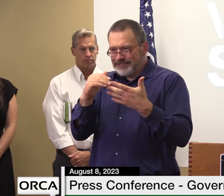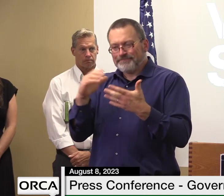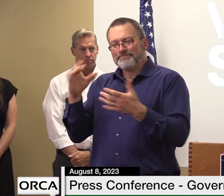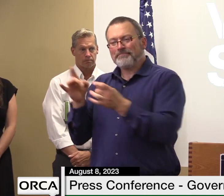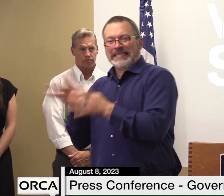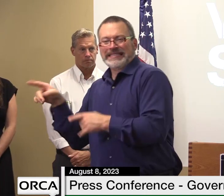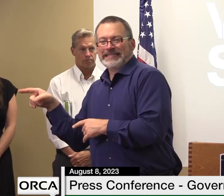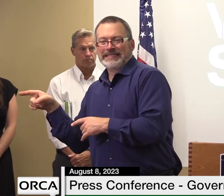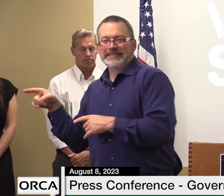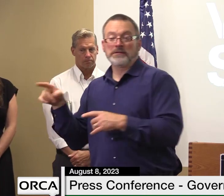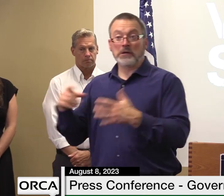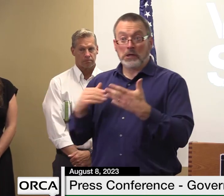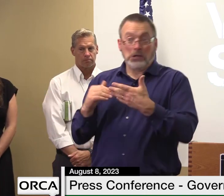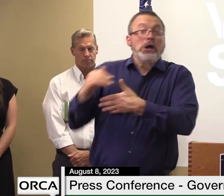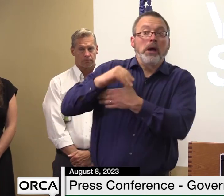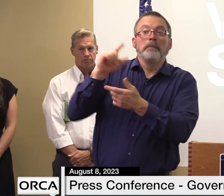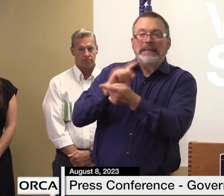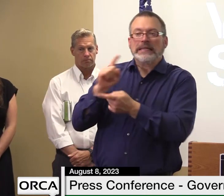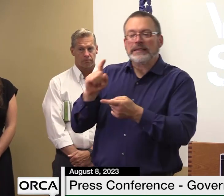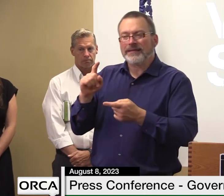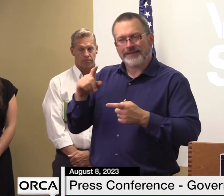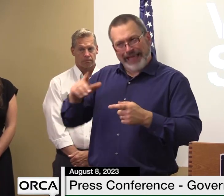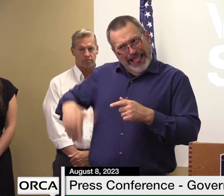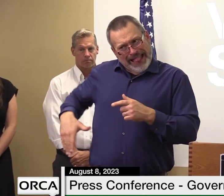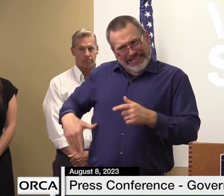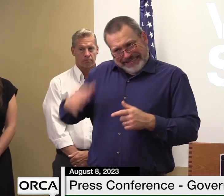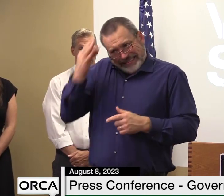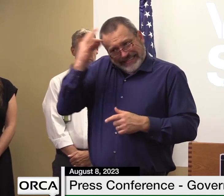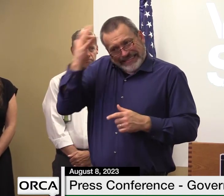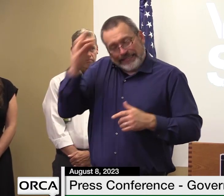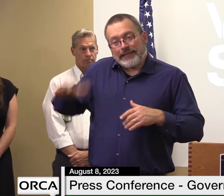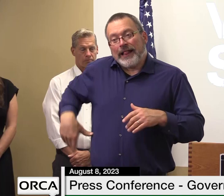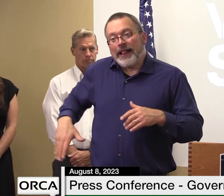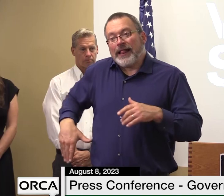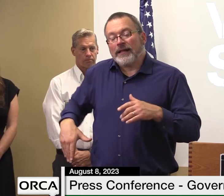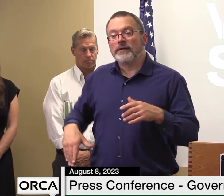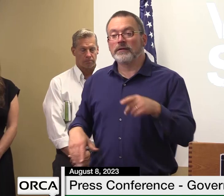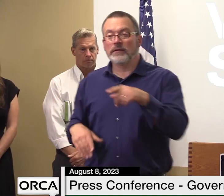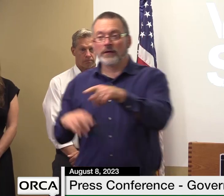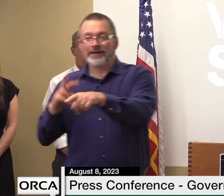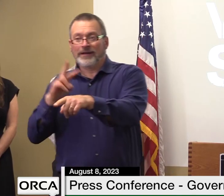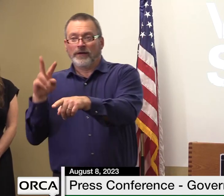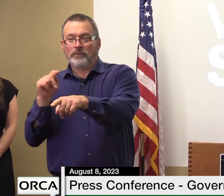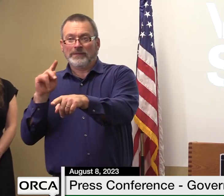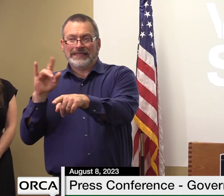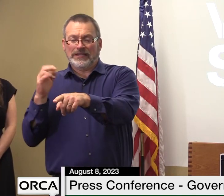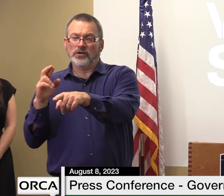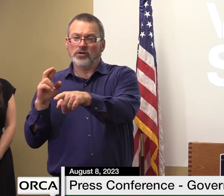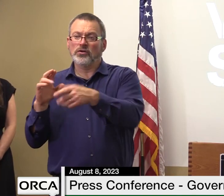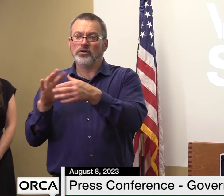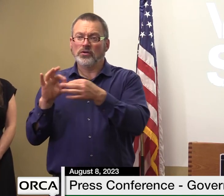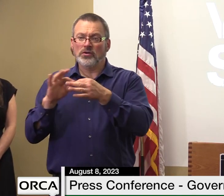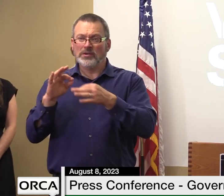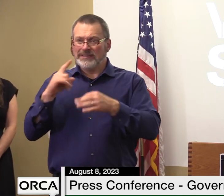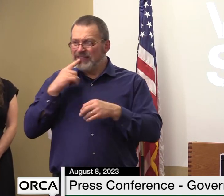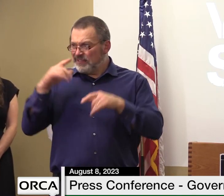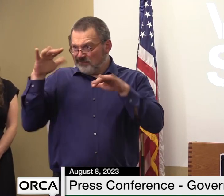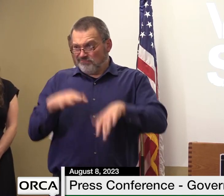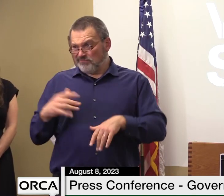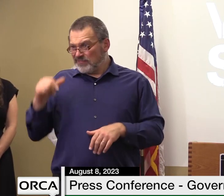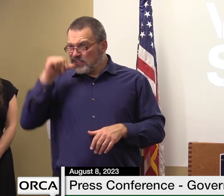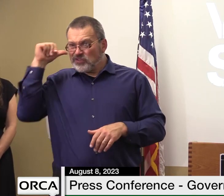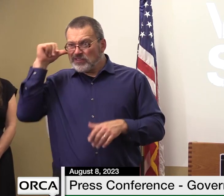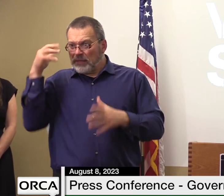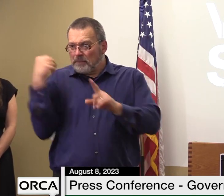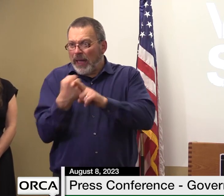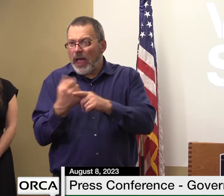so far they have not met that even for this latest we don't don't know at this point we haven't do think the